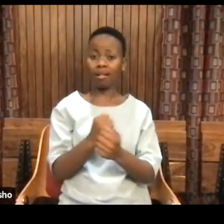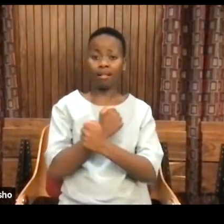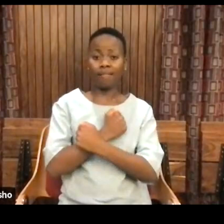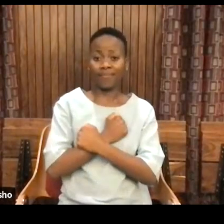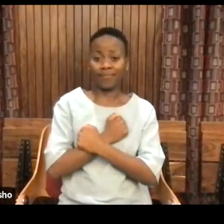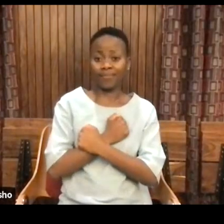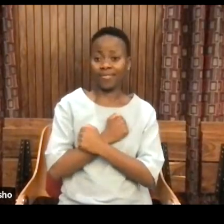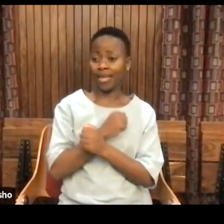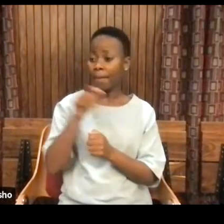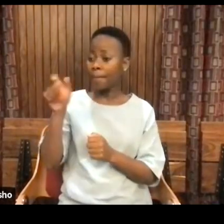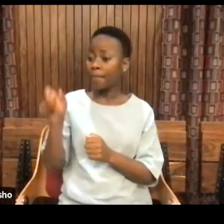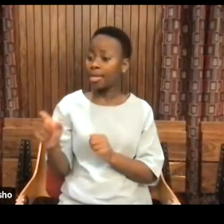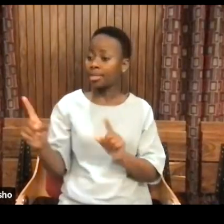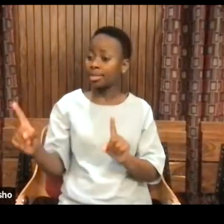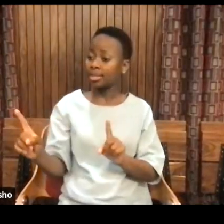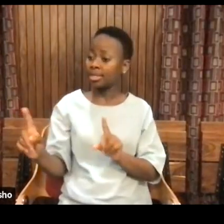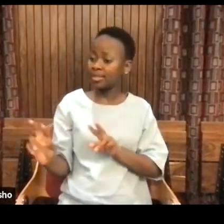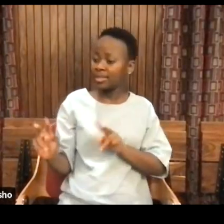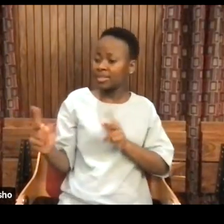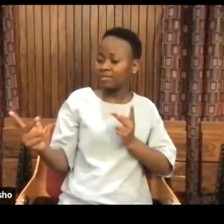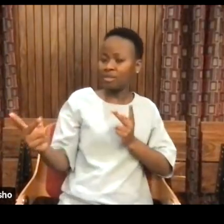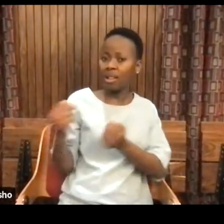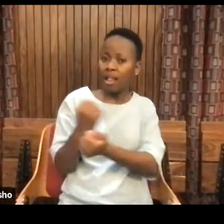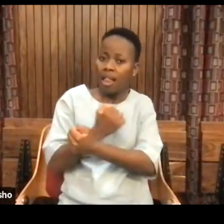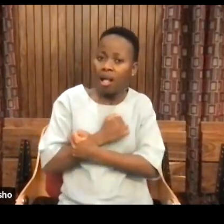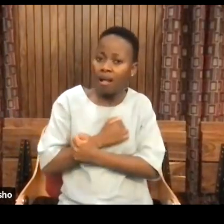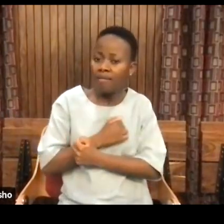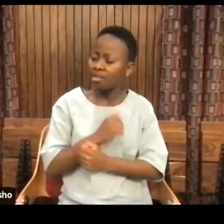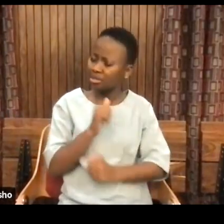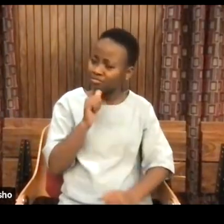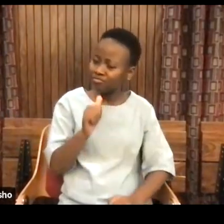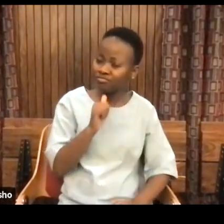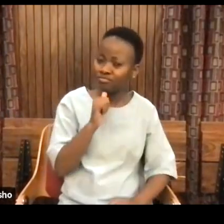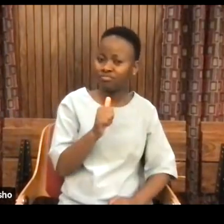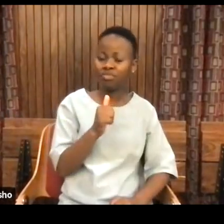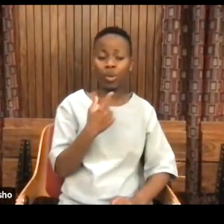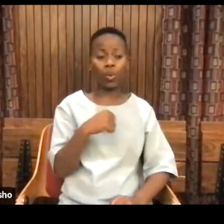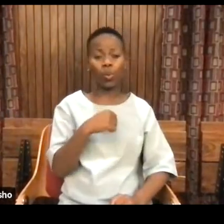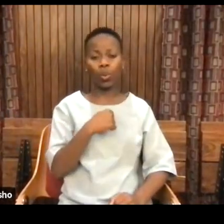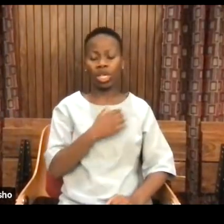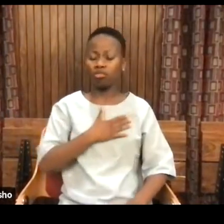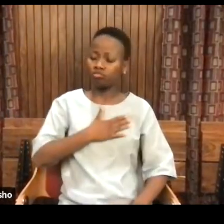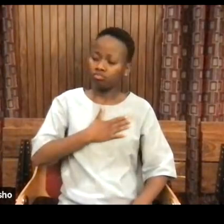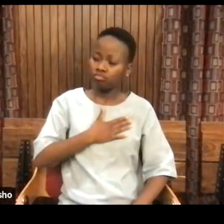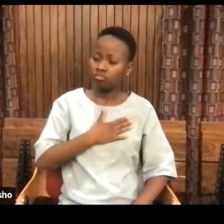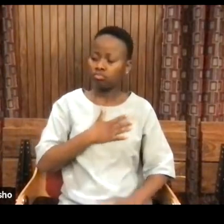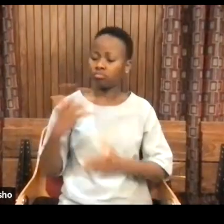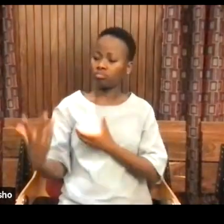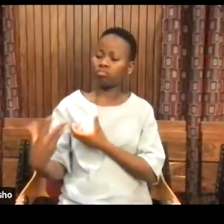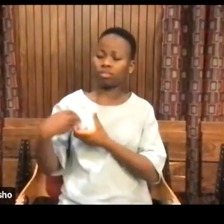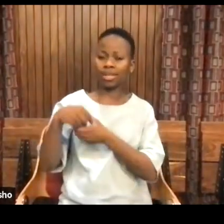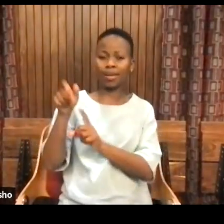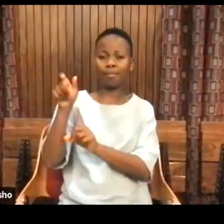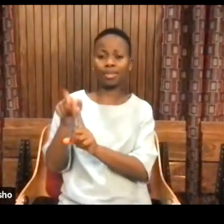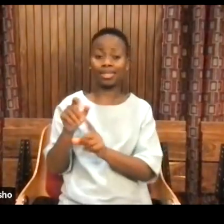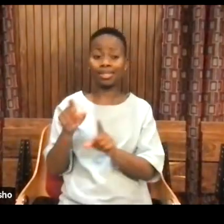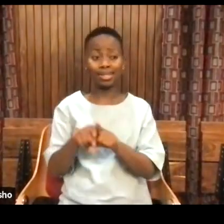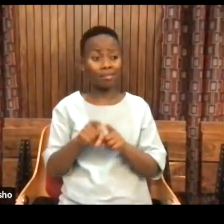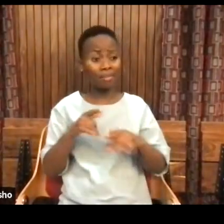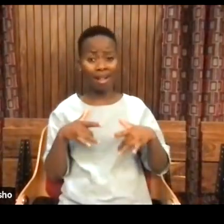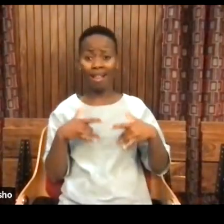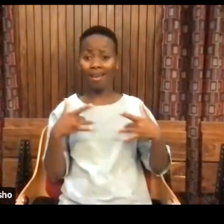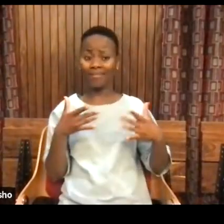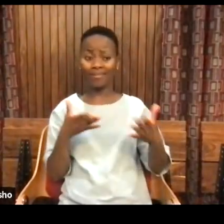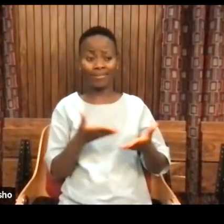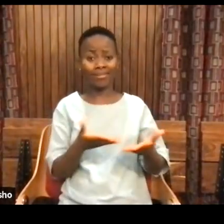identical with us, that we can embrace and appreciate the dignity of life, and even